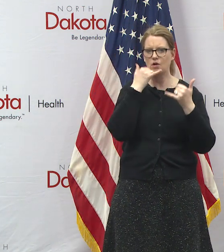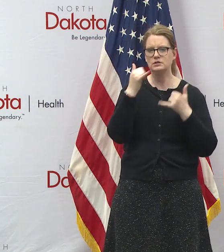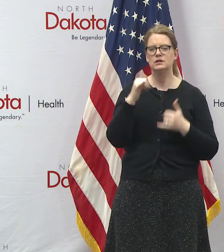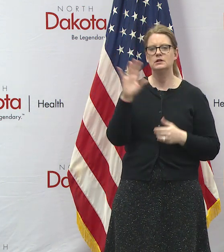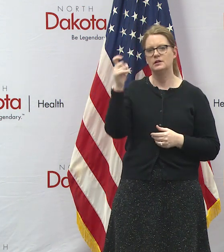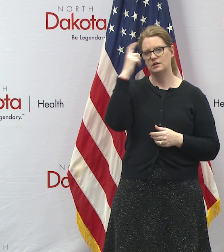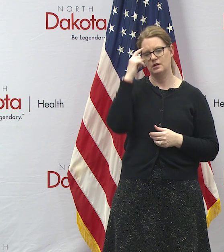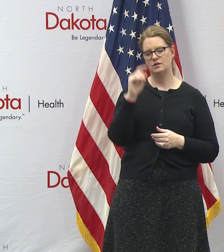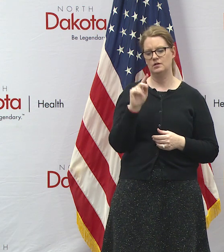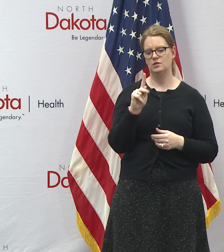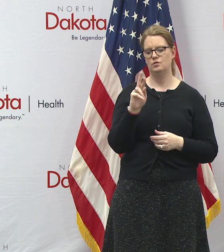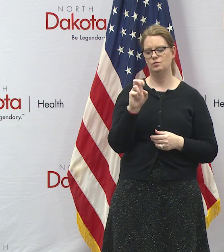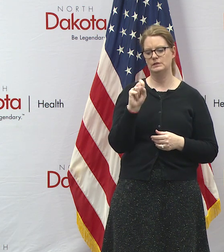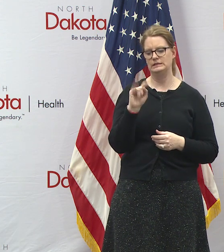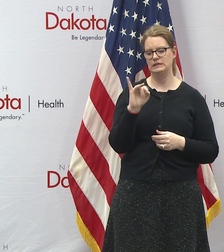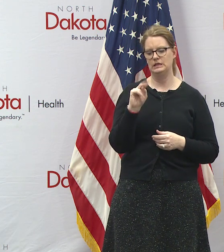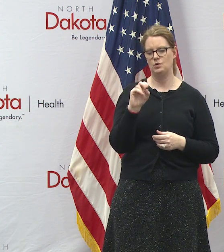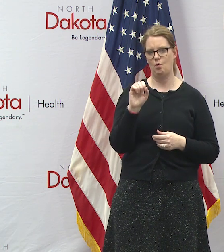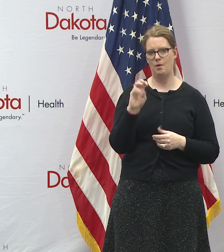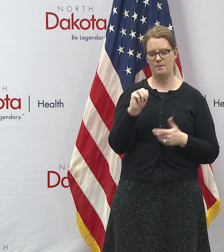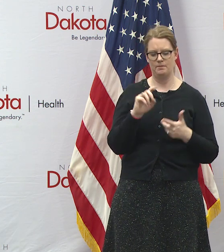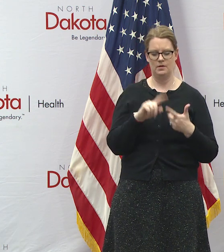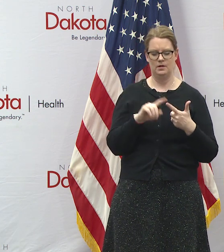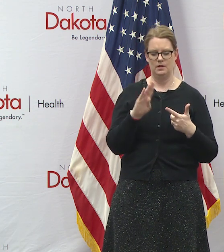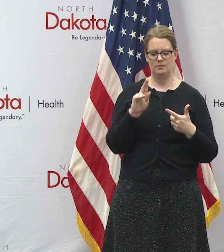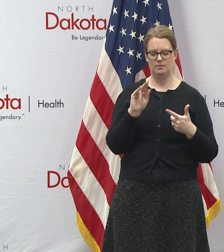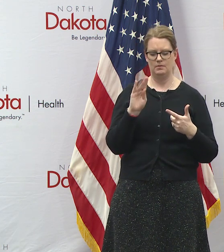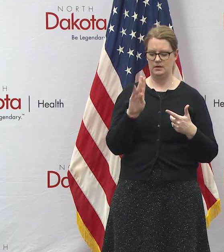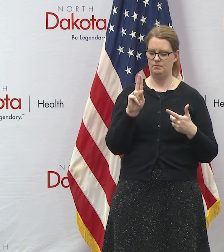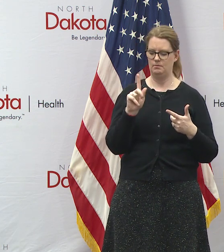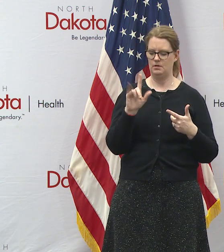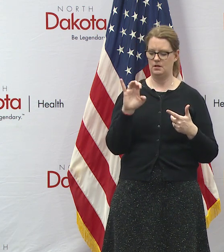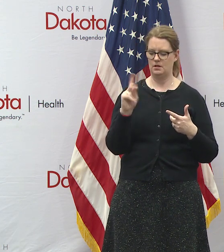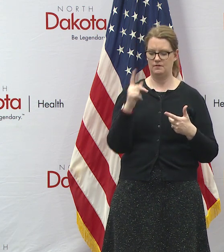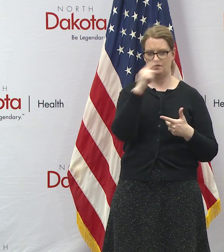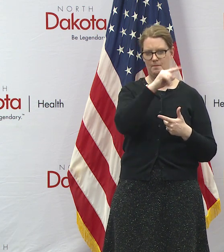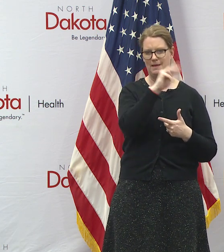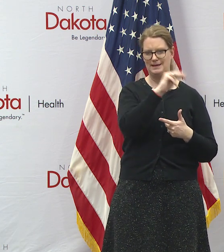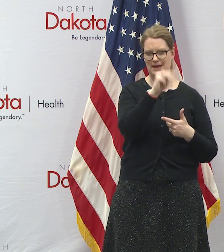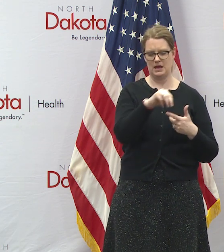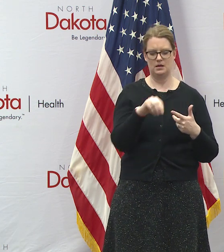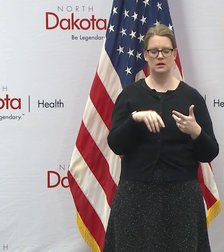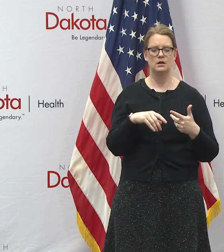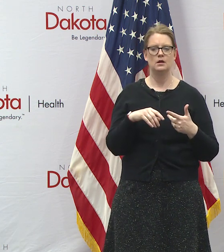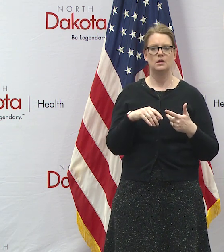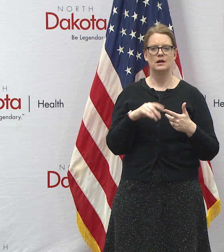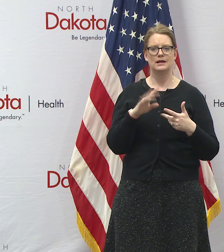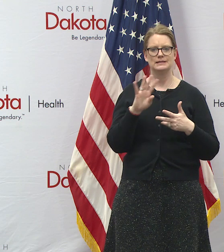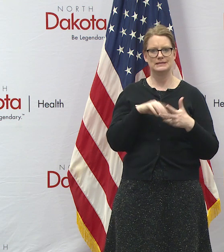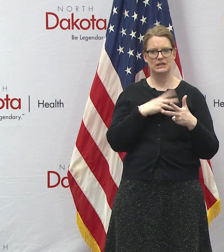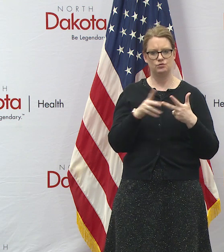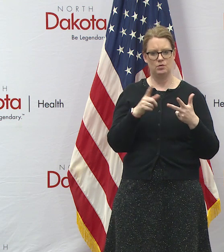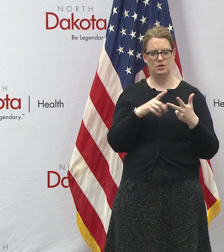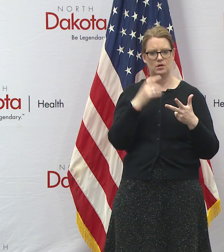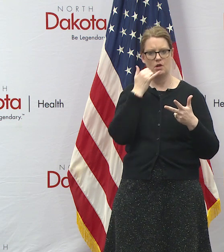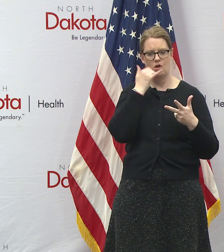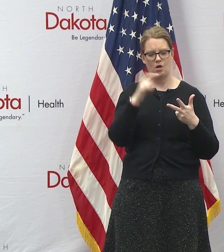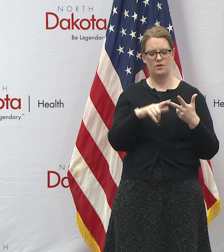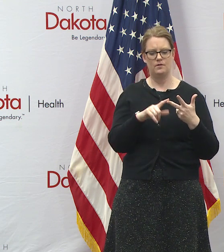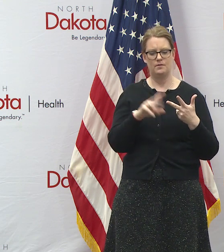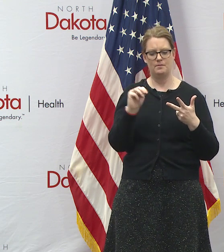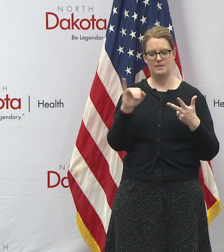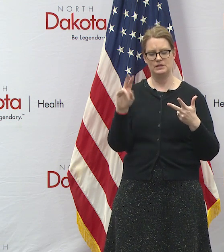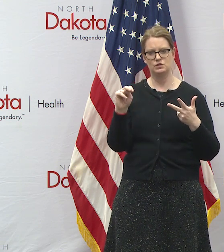governor christy noem and uh governor steve bullock from montana uh we're working to schedule a call with the governor